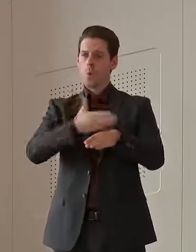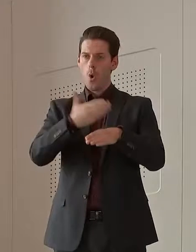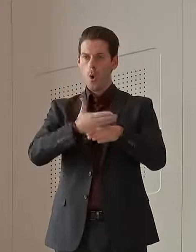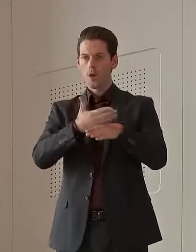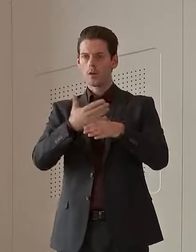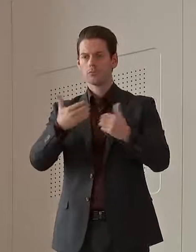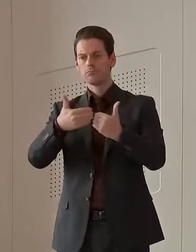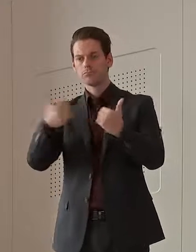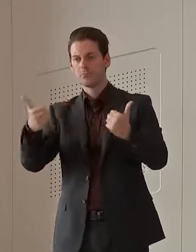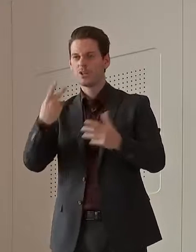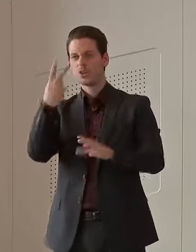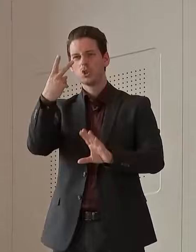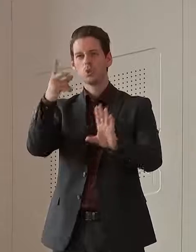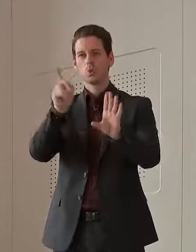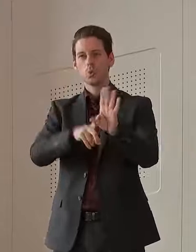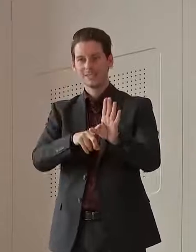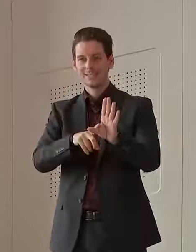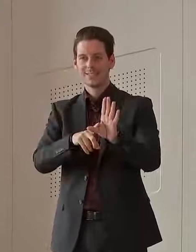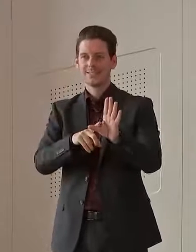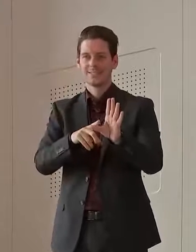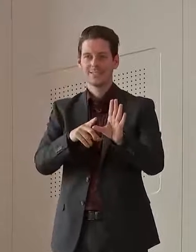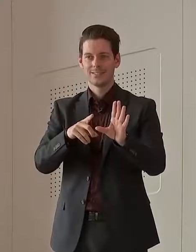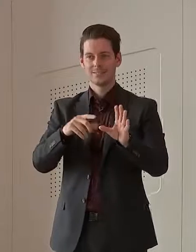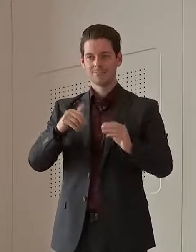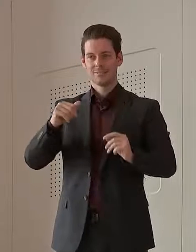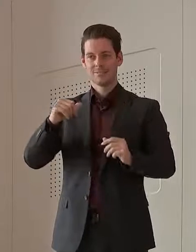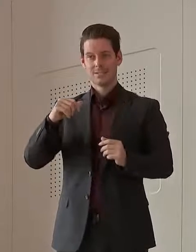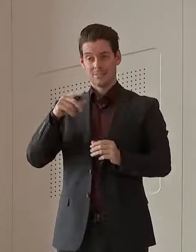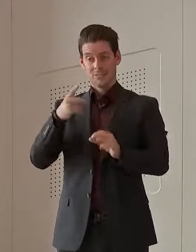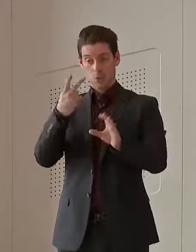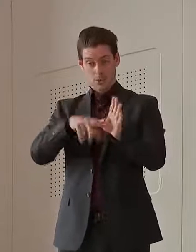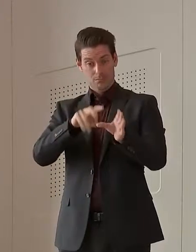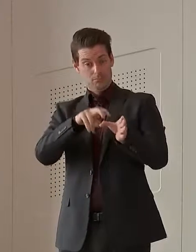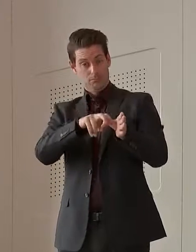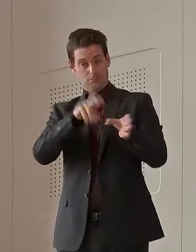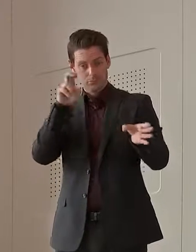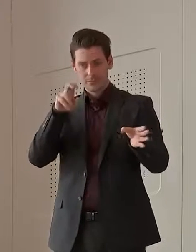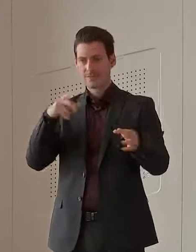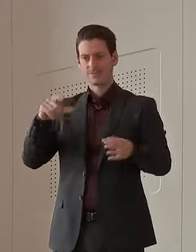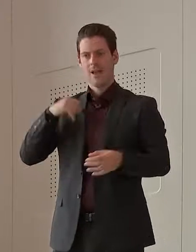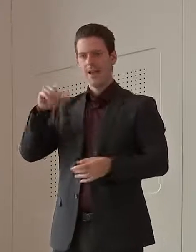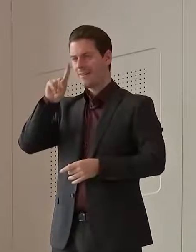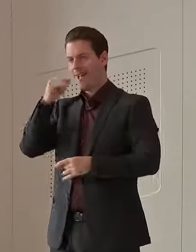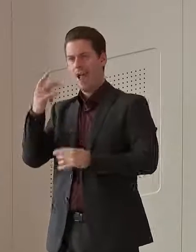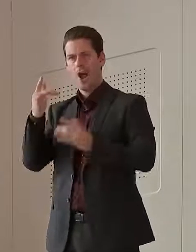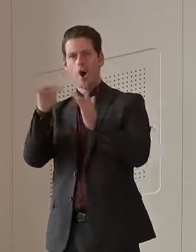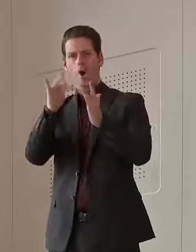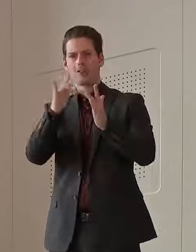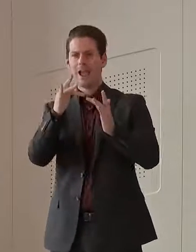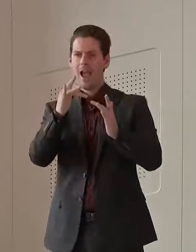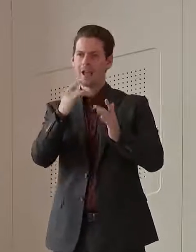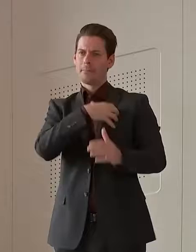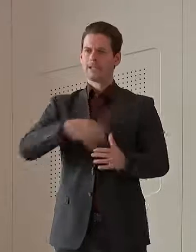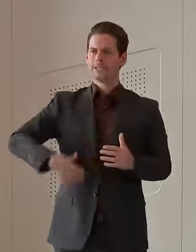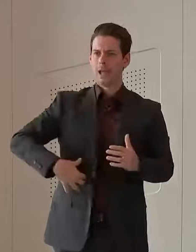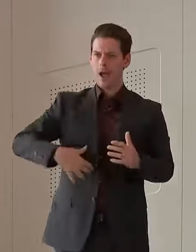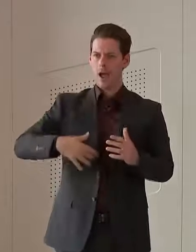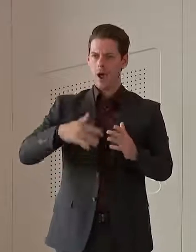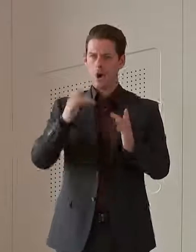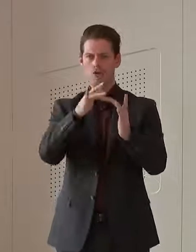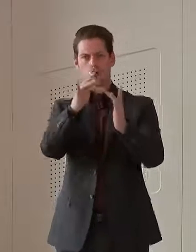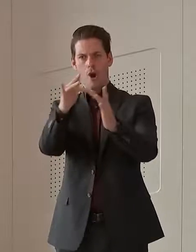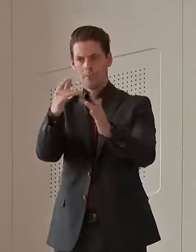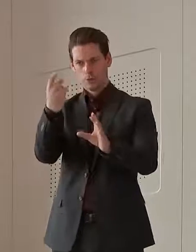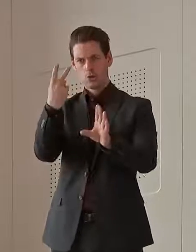-year quarantine period where department staff can't have contact with former senior government ministers? How do you ensure that's... Well, I'll get that